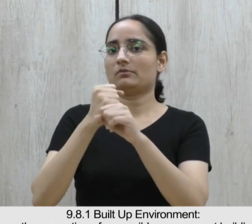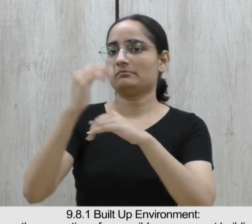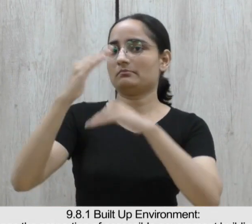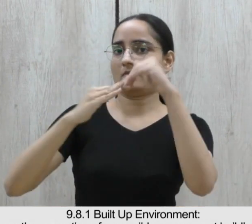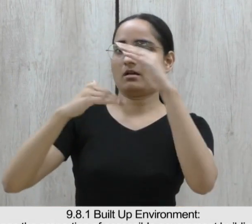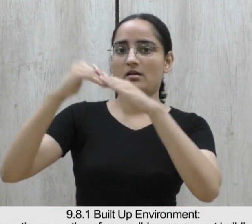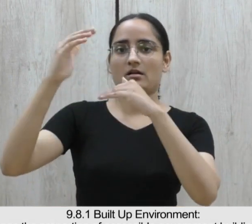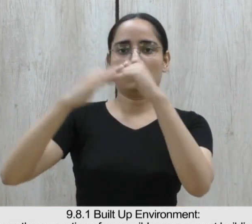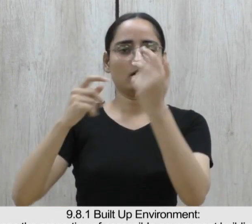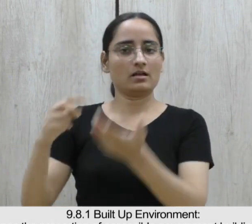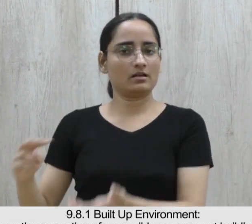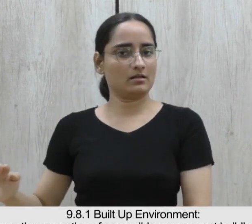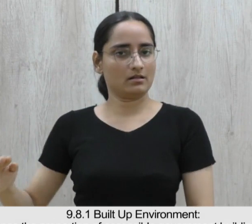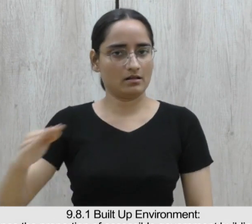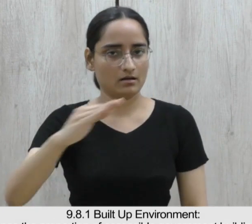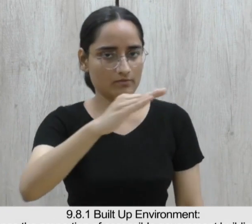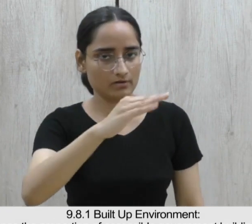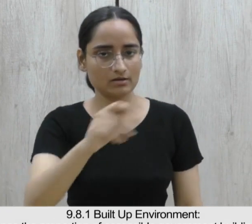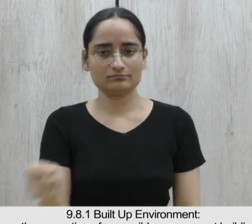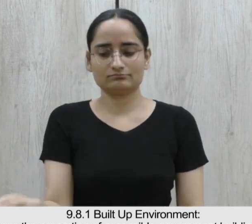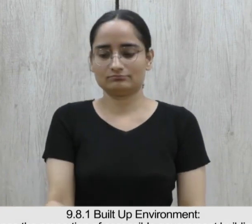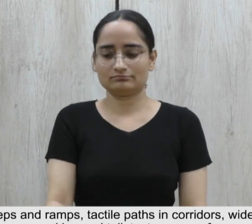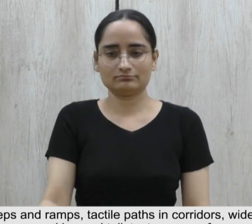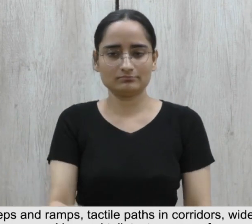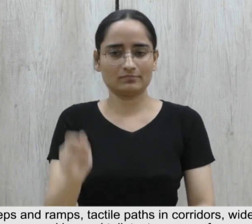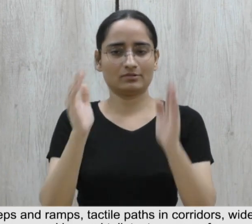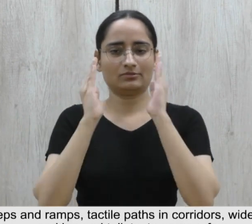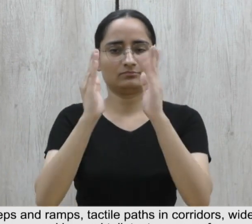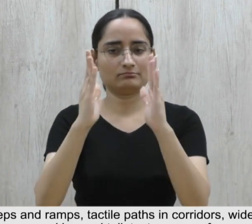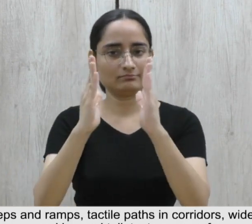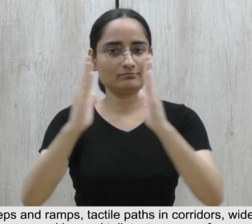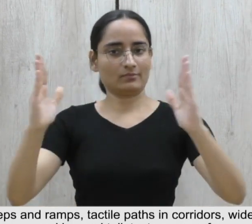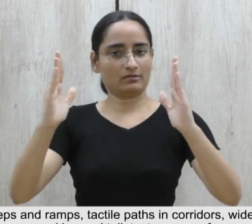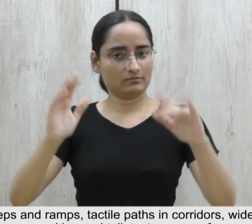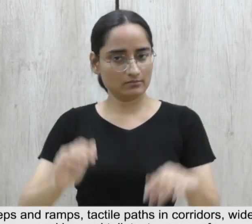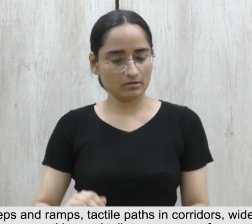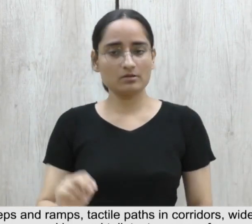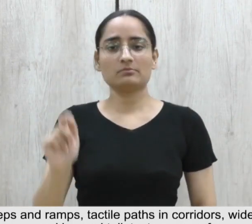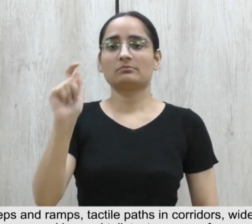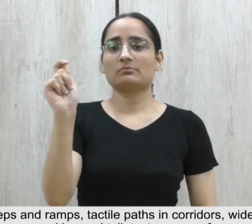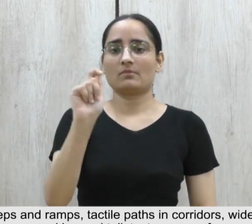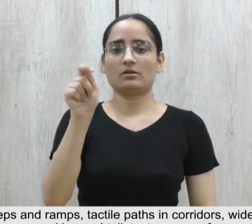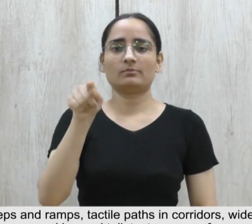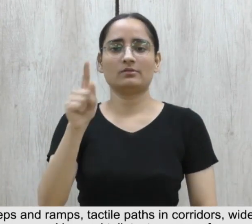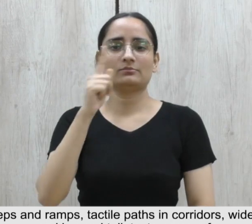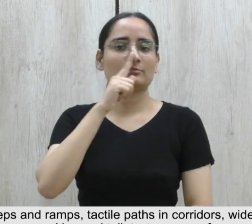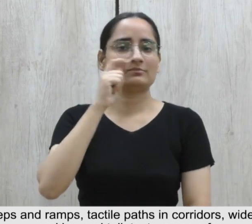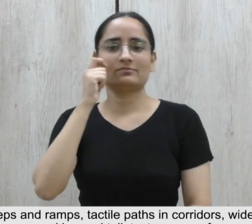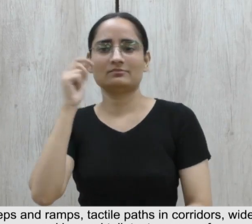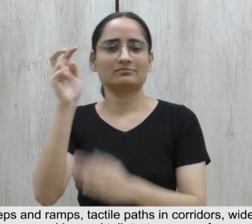government buildings by making provision for features such as steps and ramps, tactile